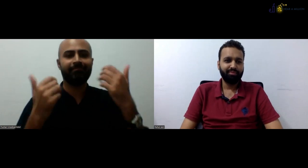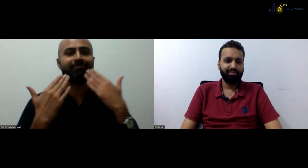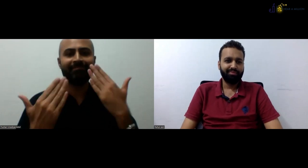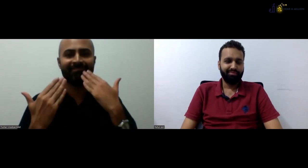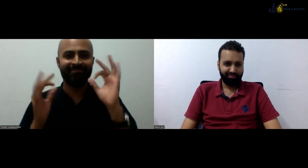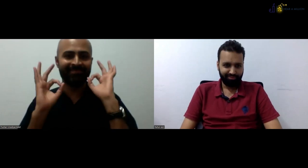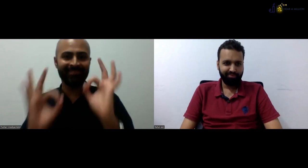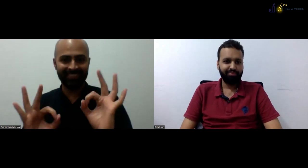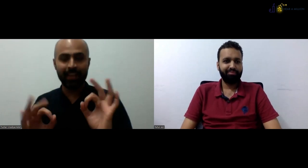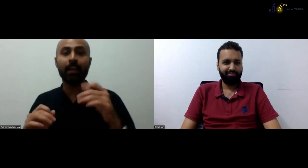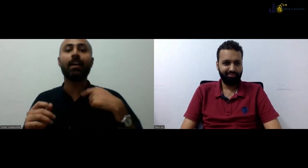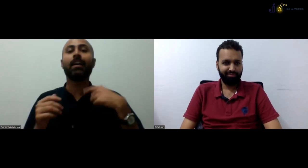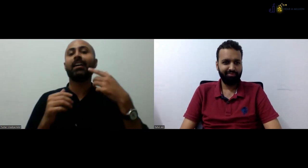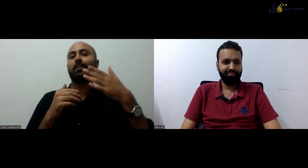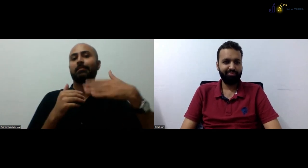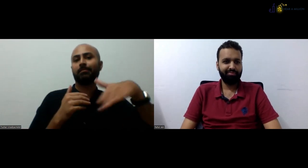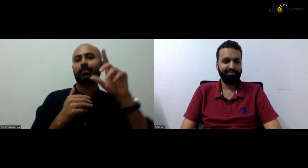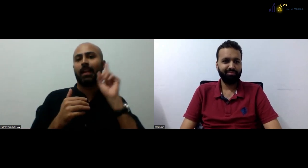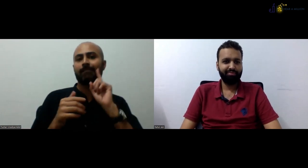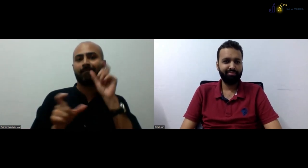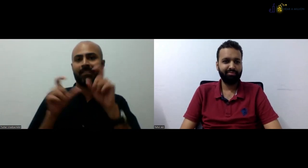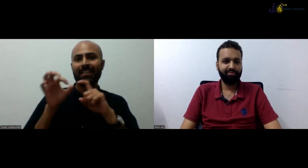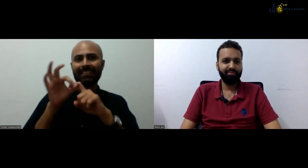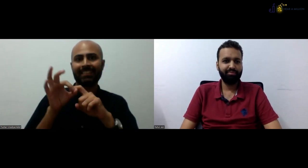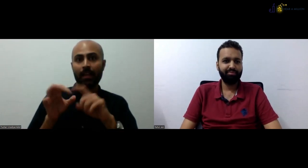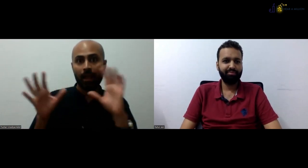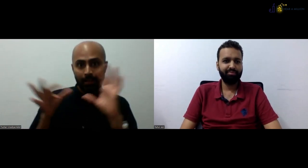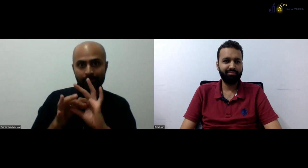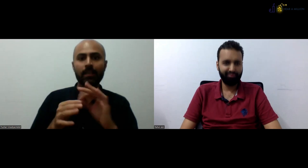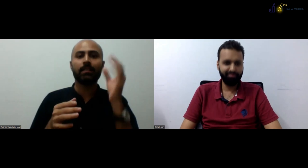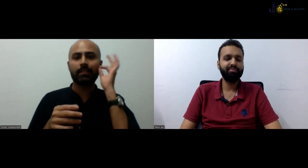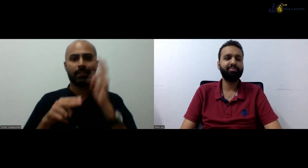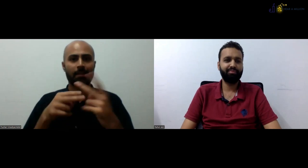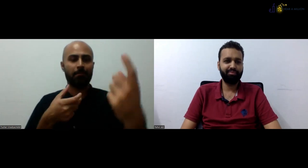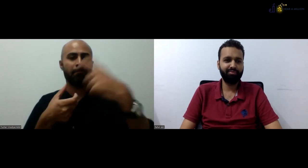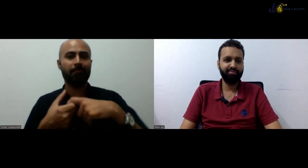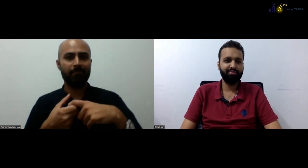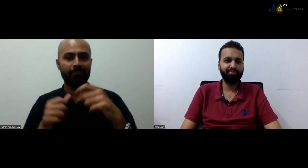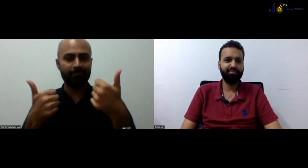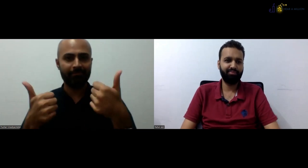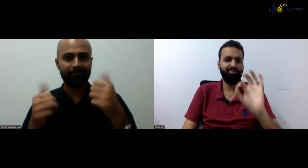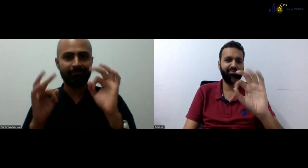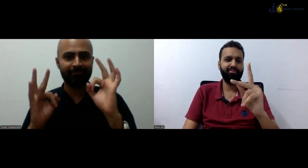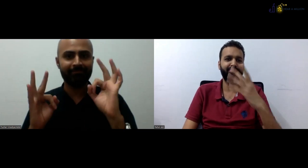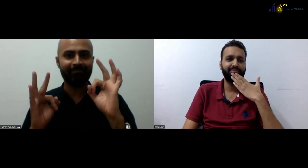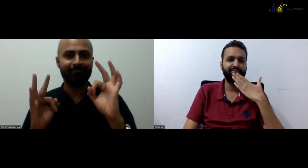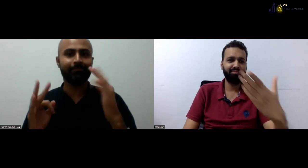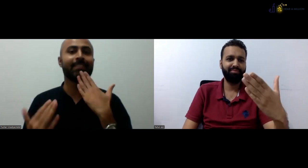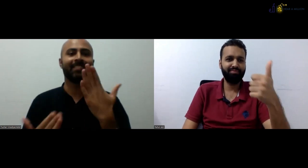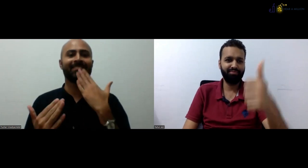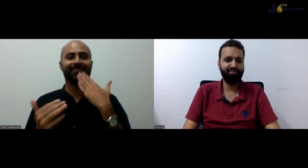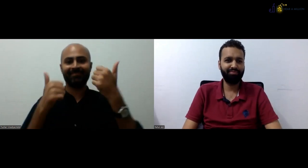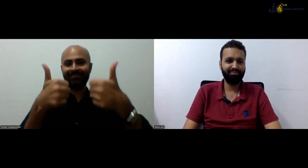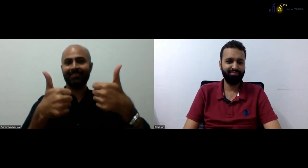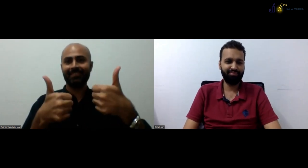and that is thanks to the DTISL course. Right, right. Thank you so much for sharing this information. If deaf people will ask